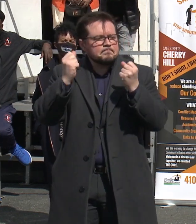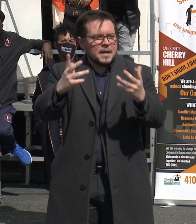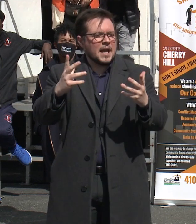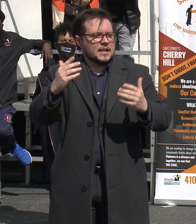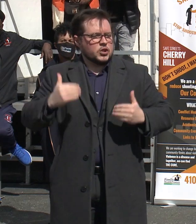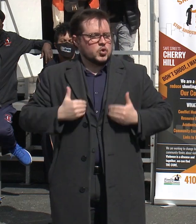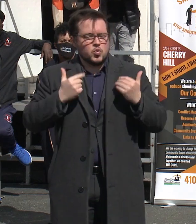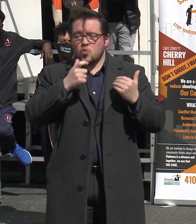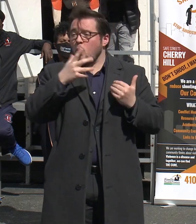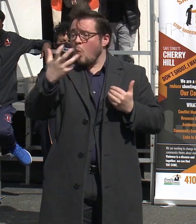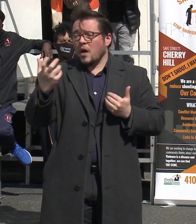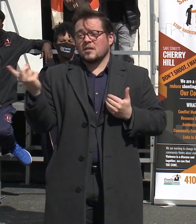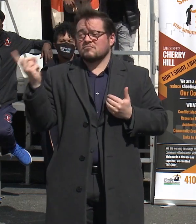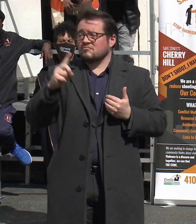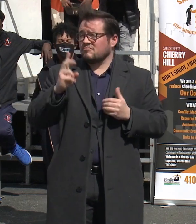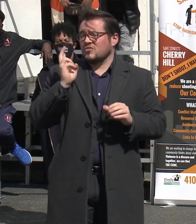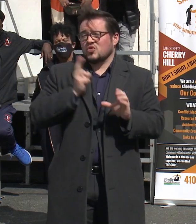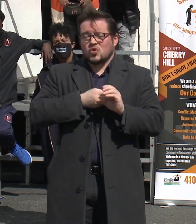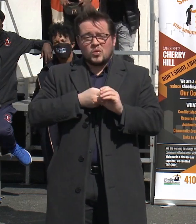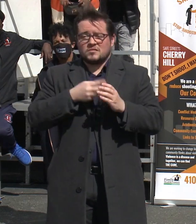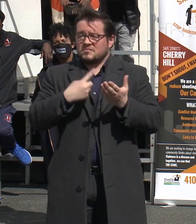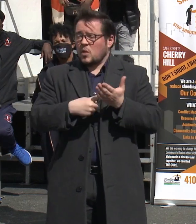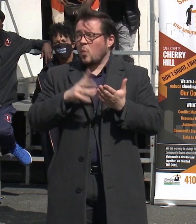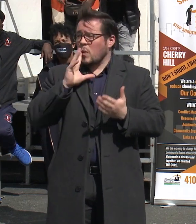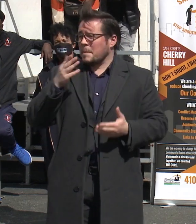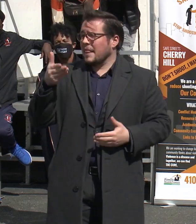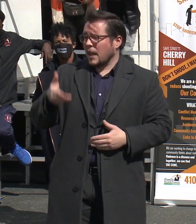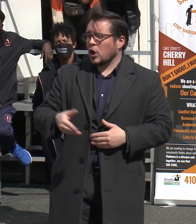have a seat at the table will be there.